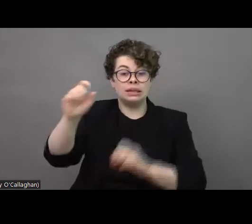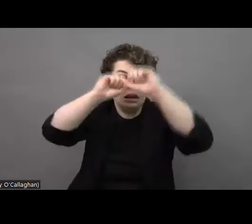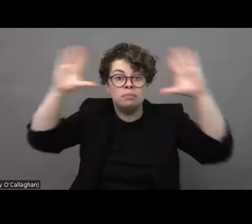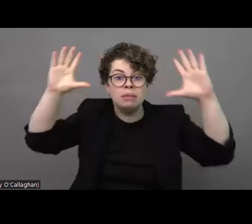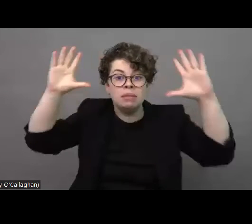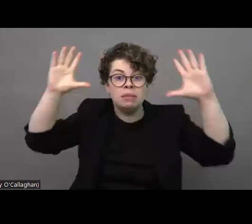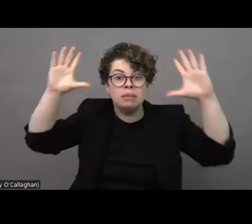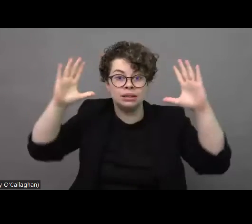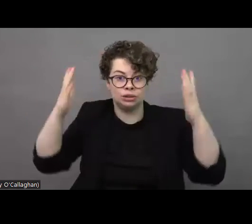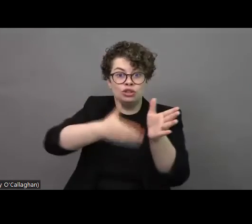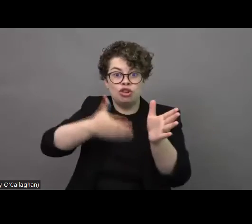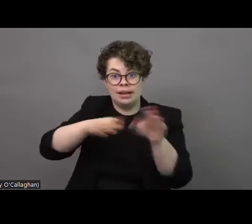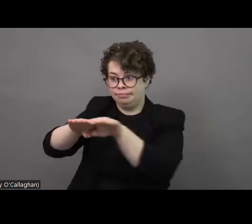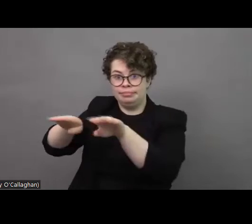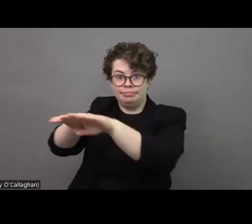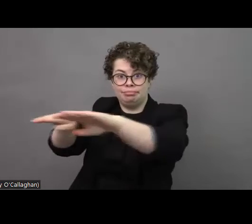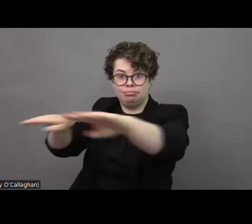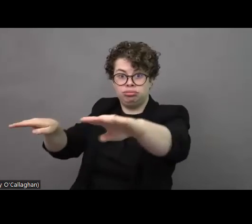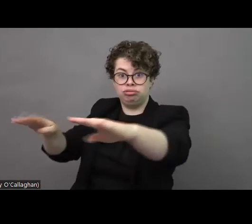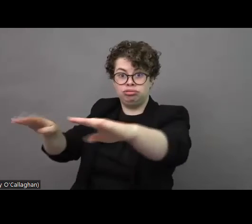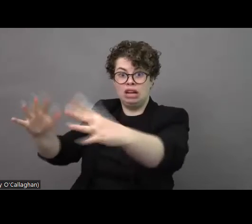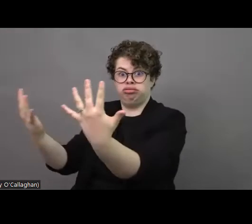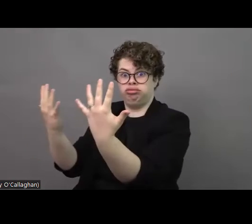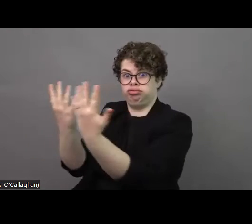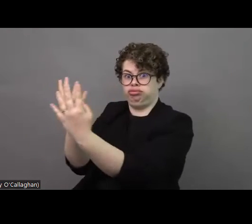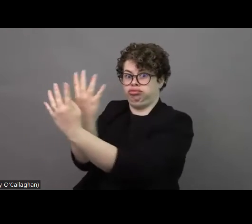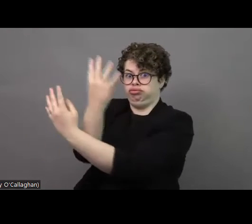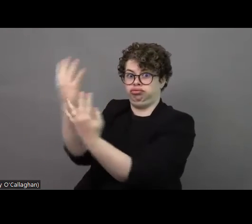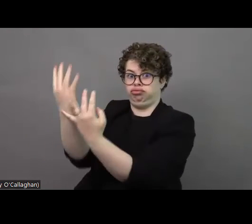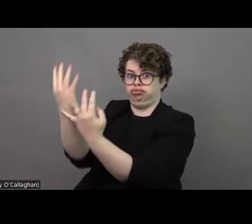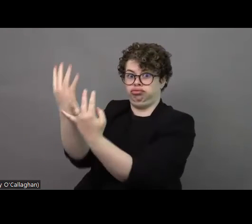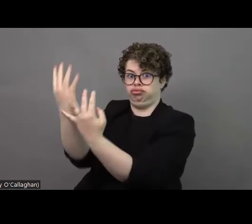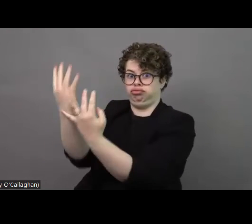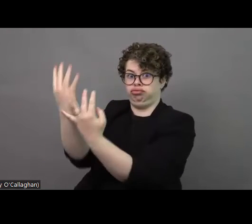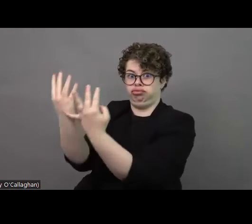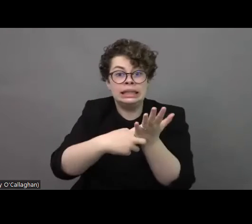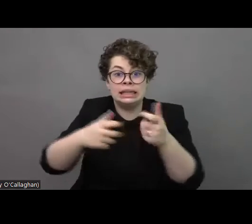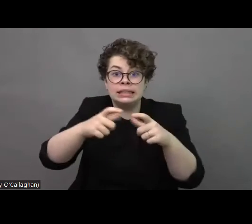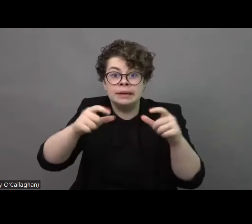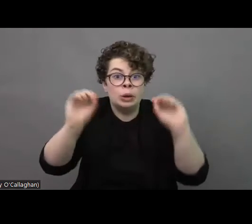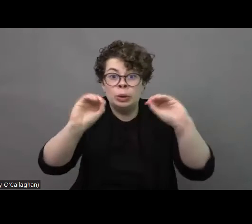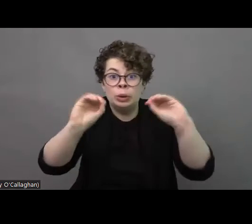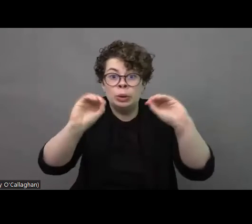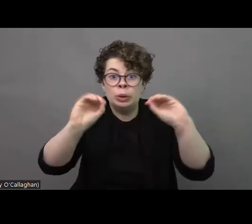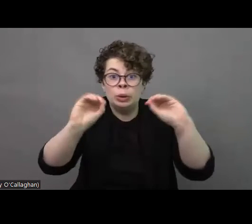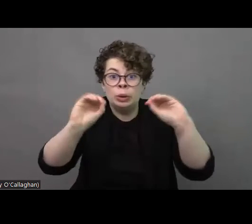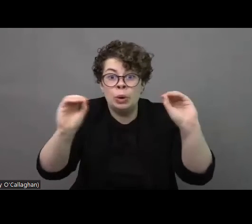just imagine this situation there is a mass of people on boarding the train no tickets all you need to do is run away and